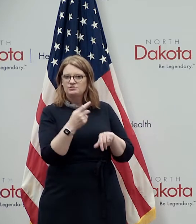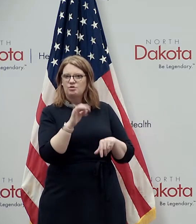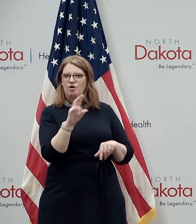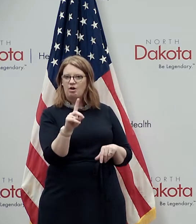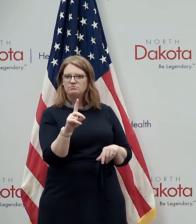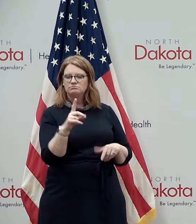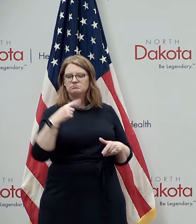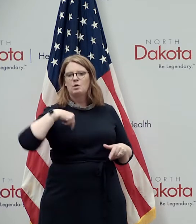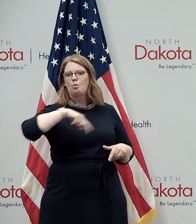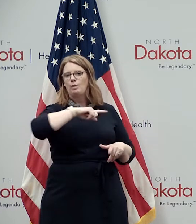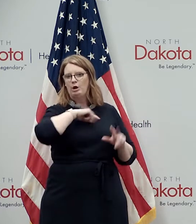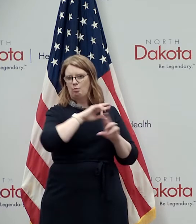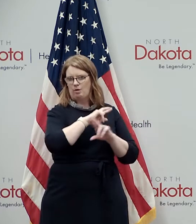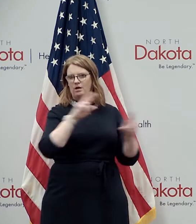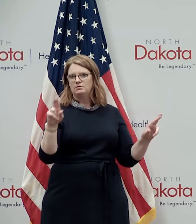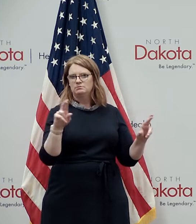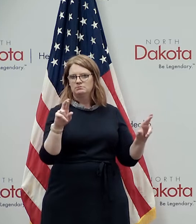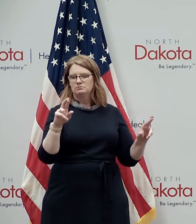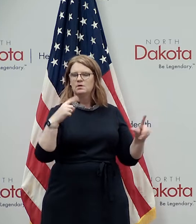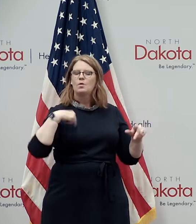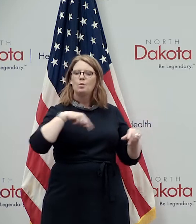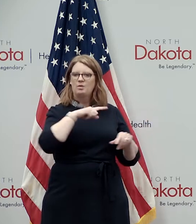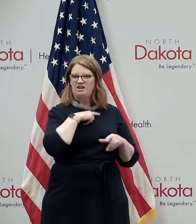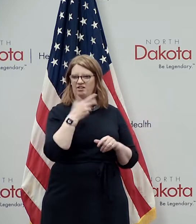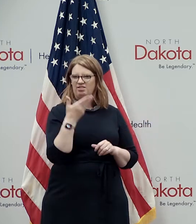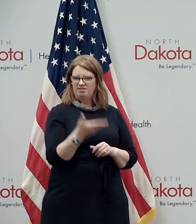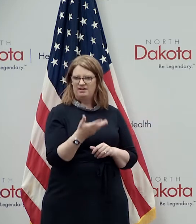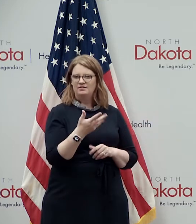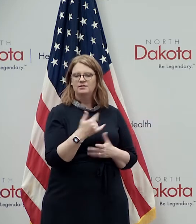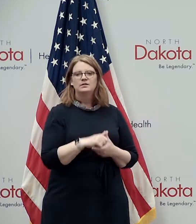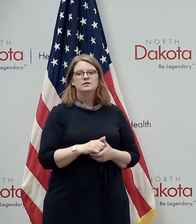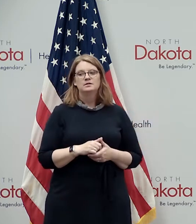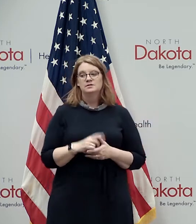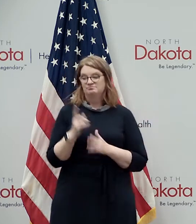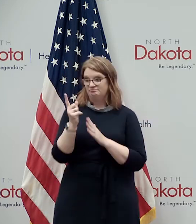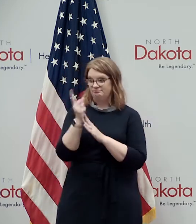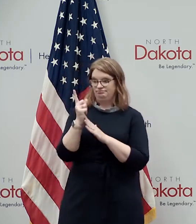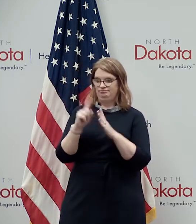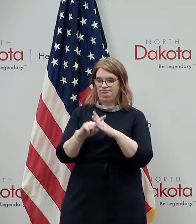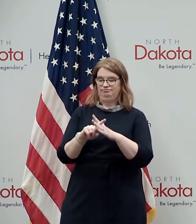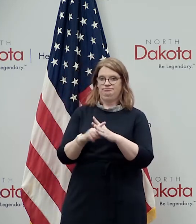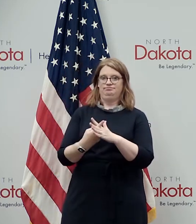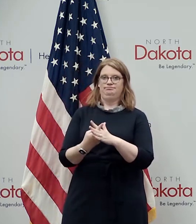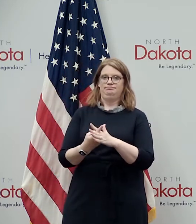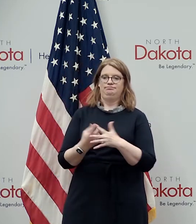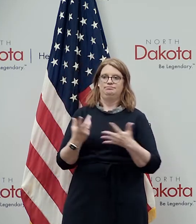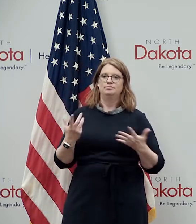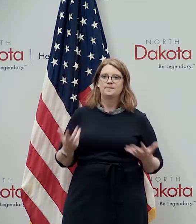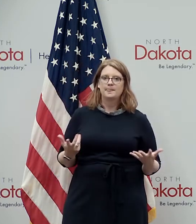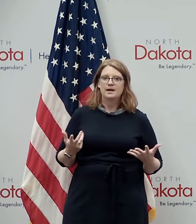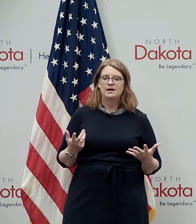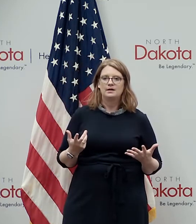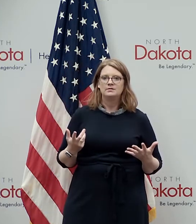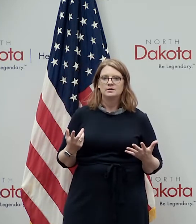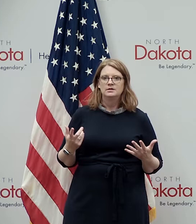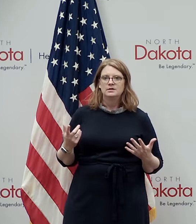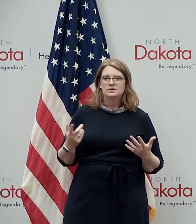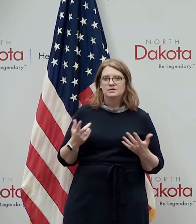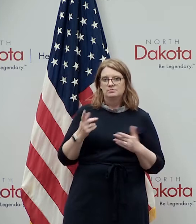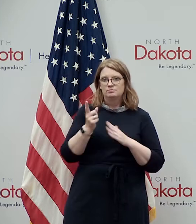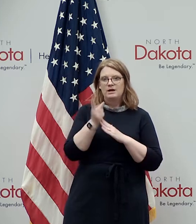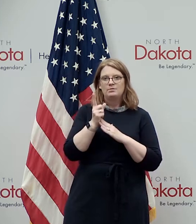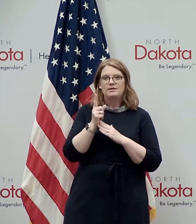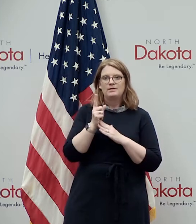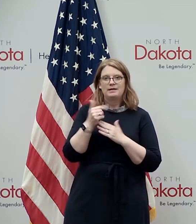always ready always there we started early on almost from the beginning initially we brought in a lot of guardsmen